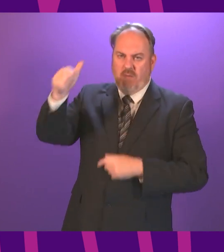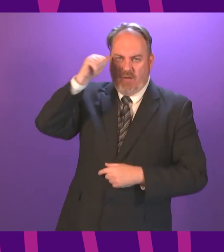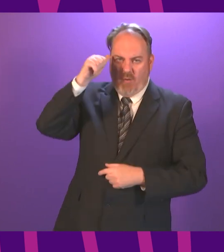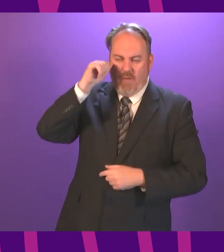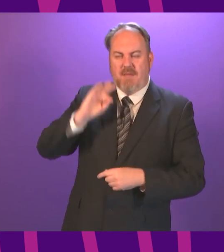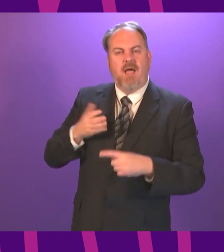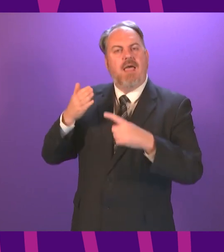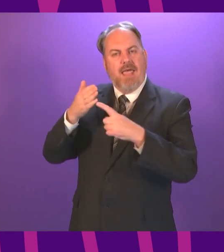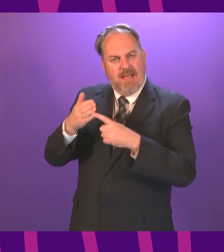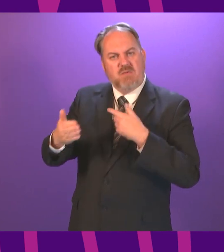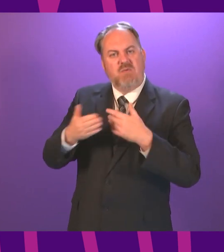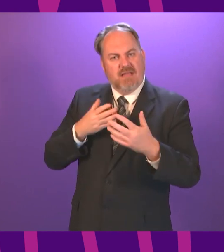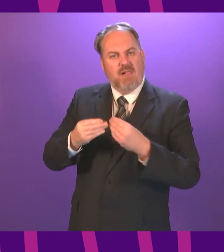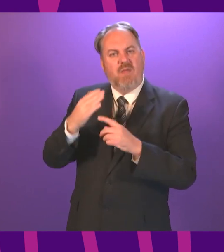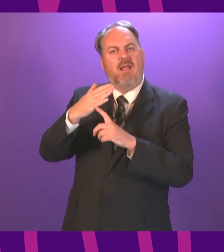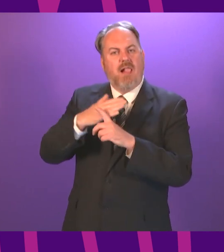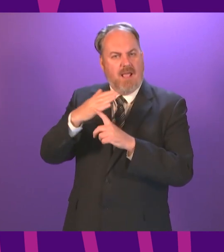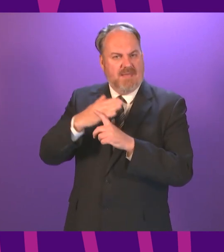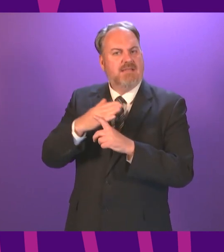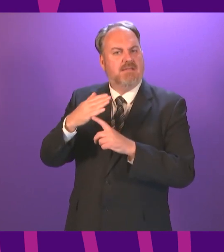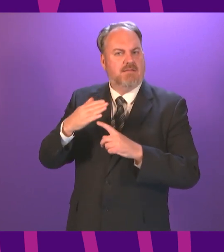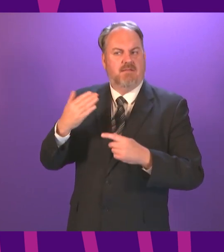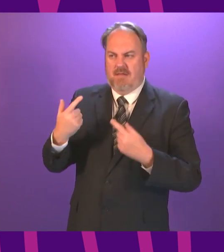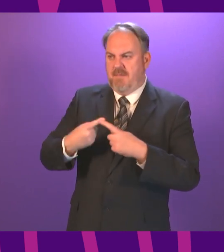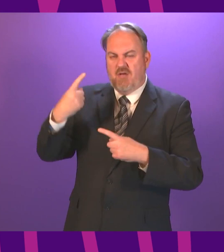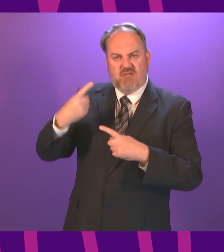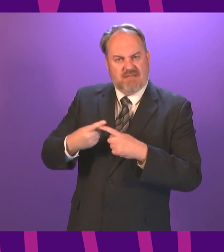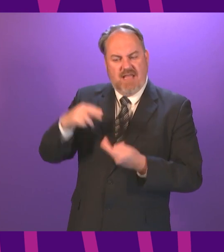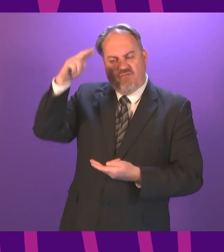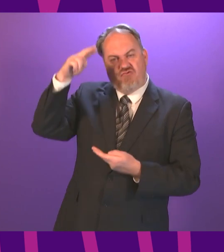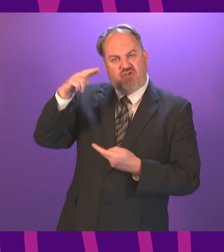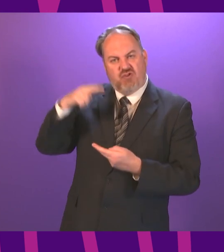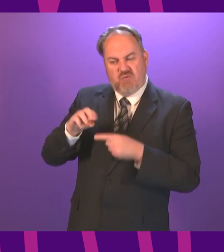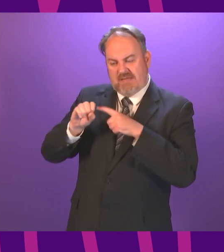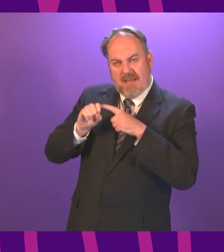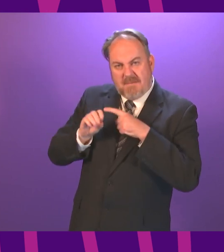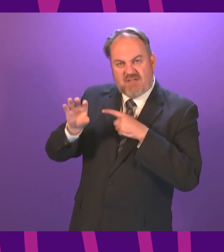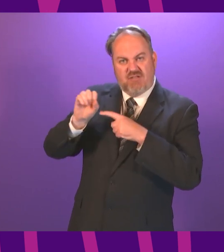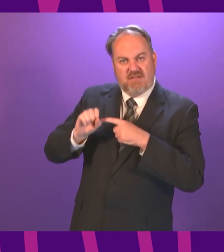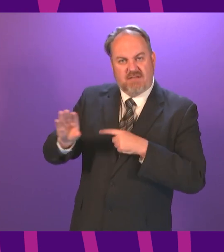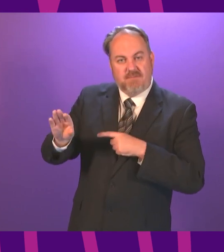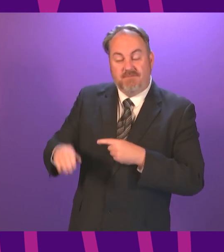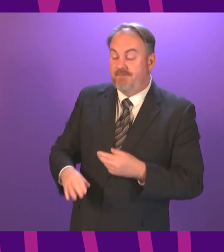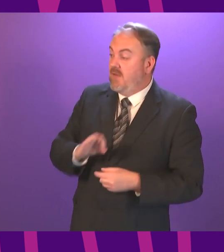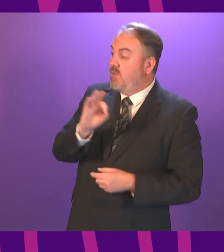the climate emergency and driving down emissions. Thank you. Question number two, Pam Gossall.